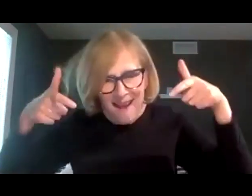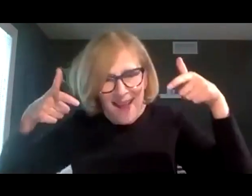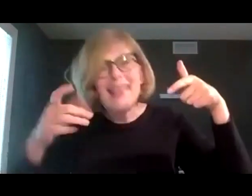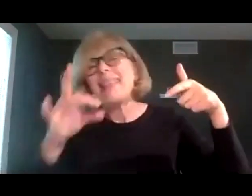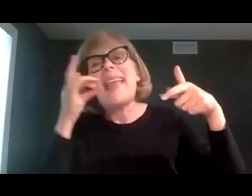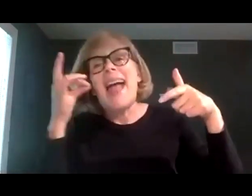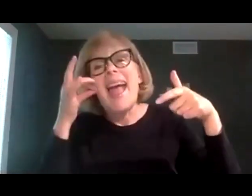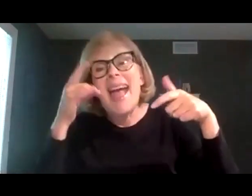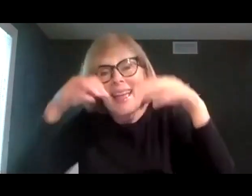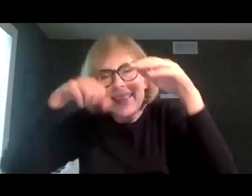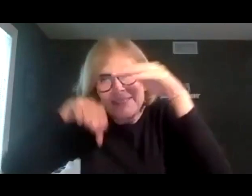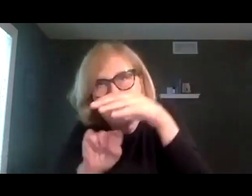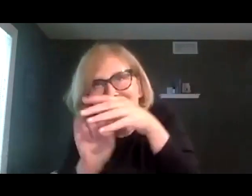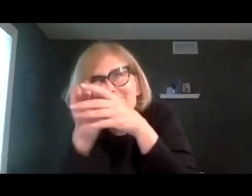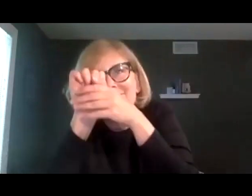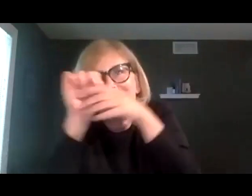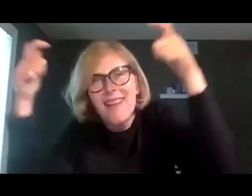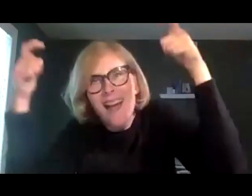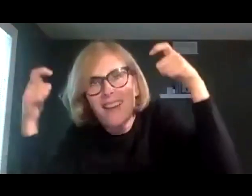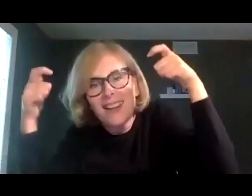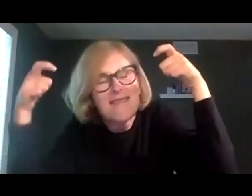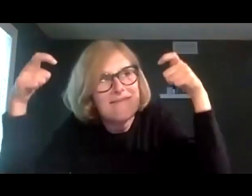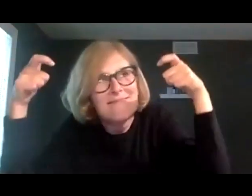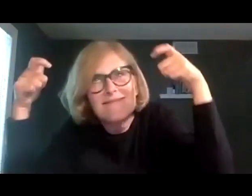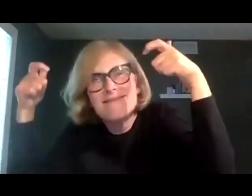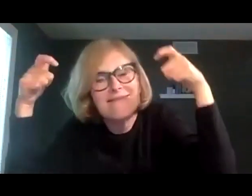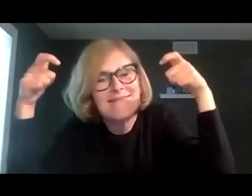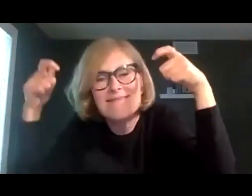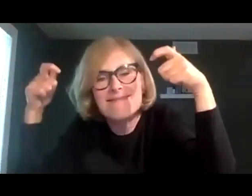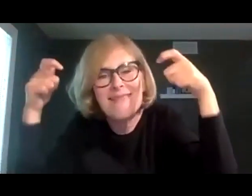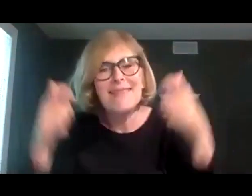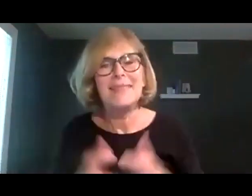the cat here is wearing the yellow hat